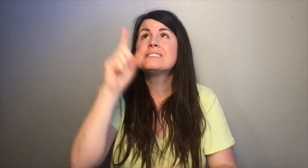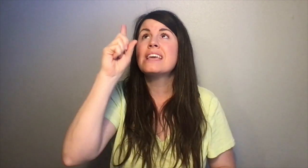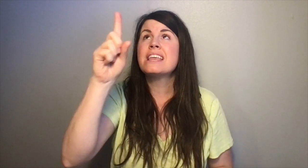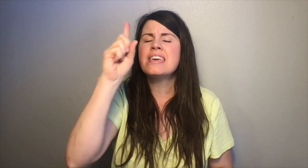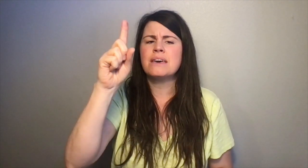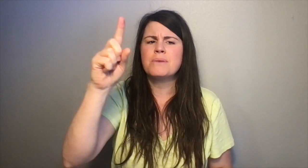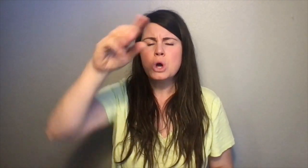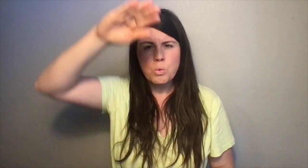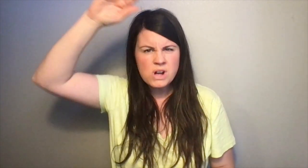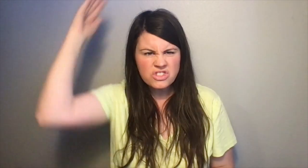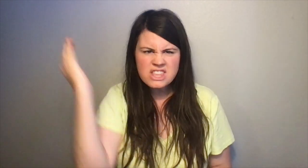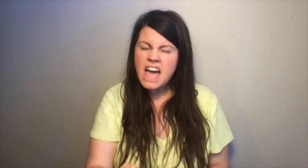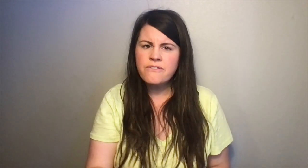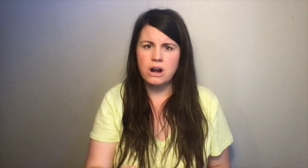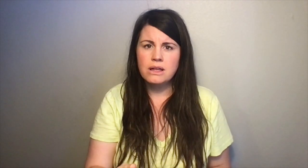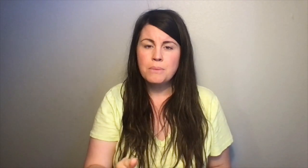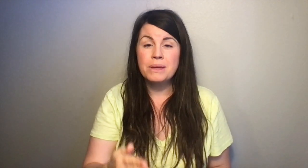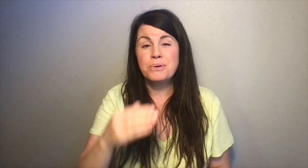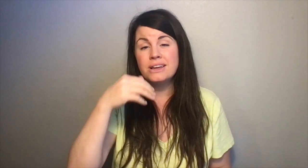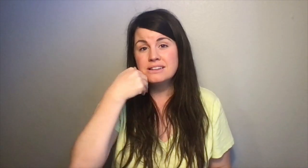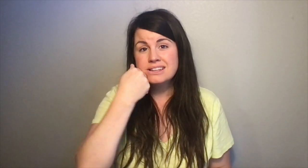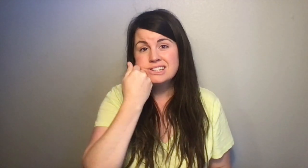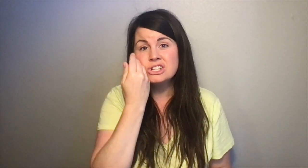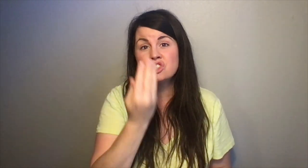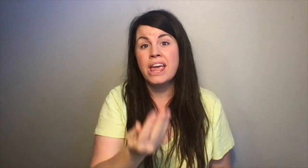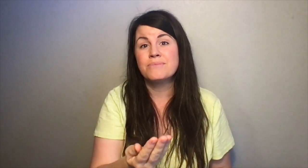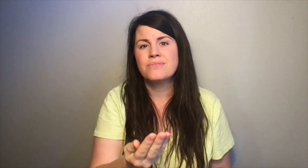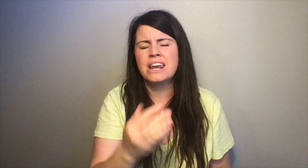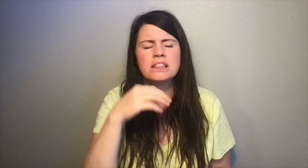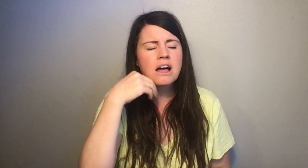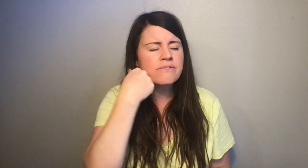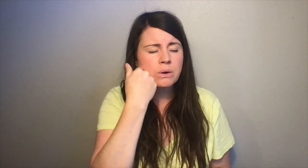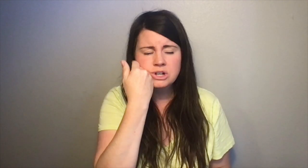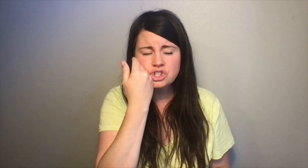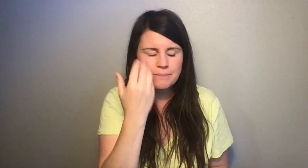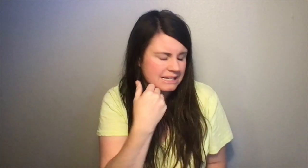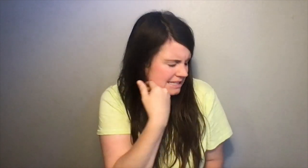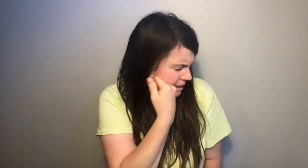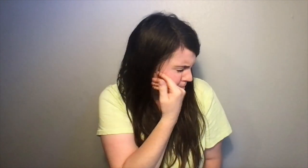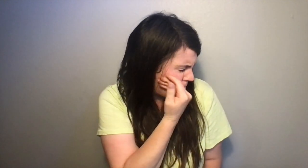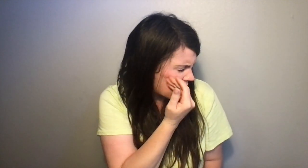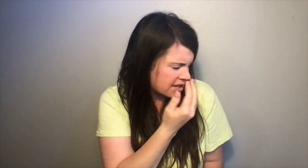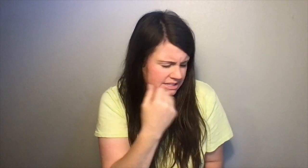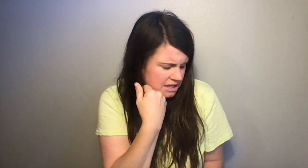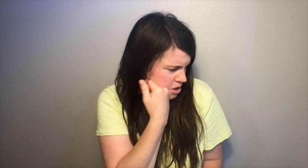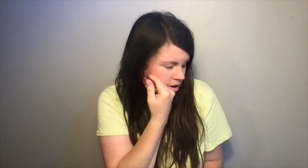in him will never be put to shame. And I love that word shame because it's like embarrassed. We're